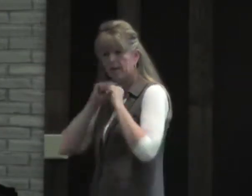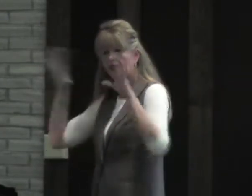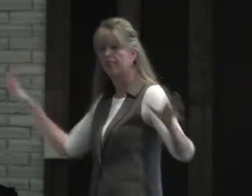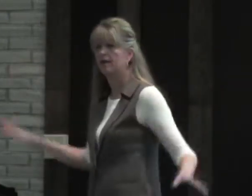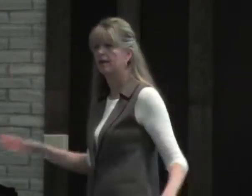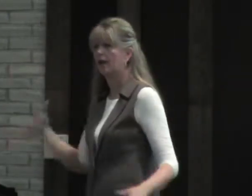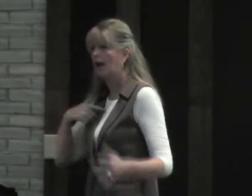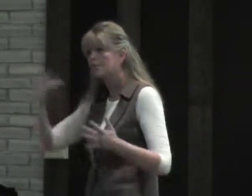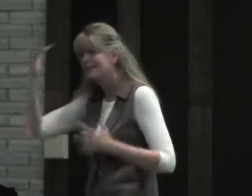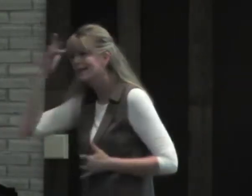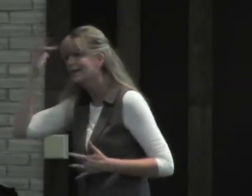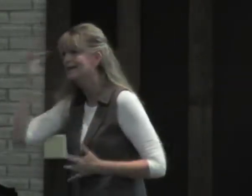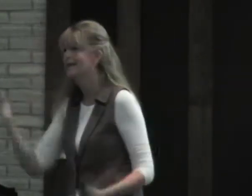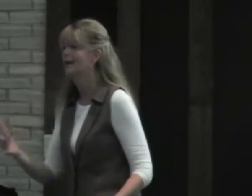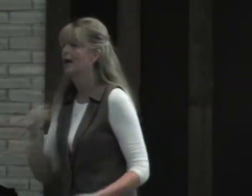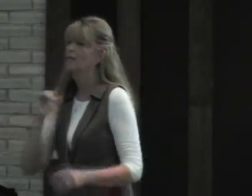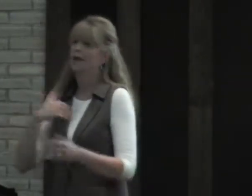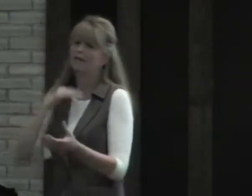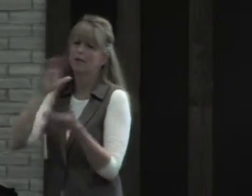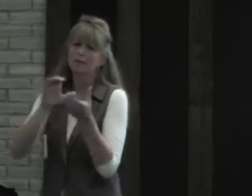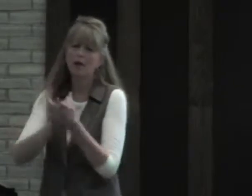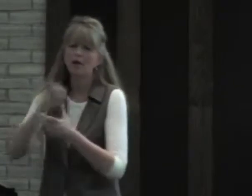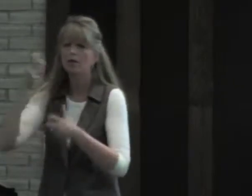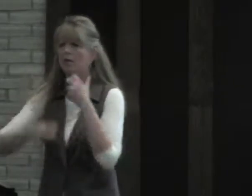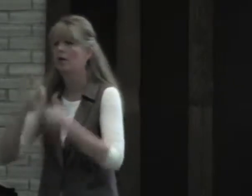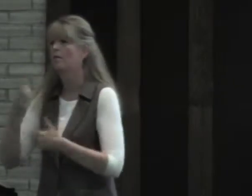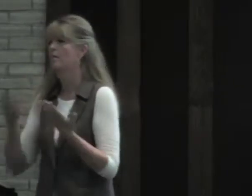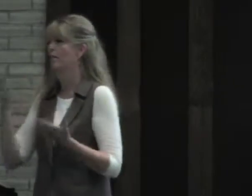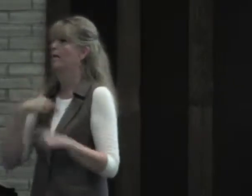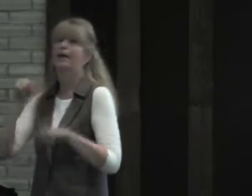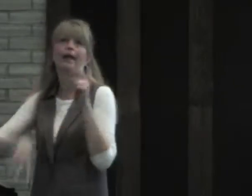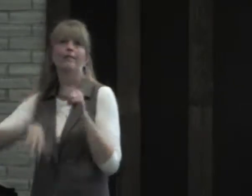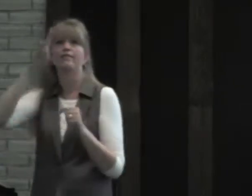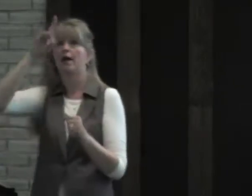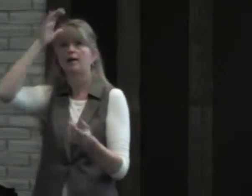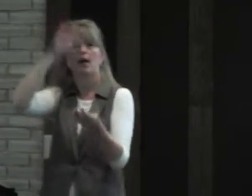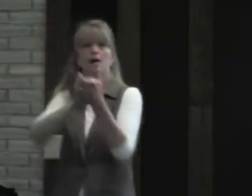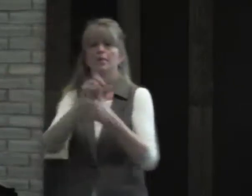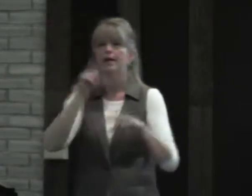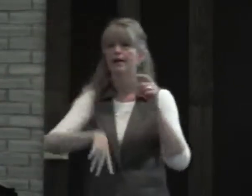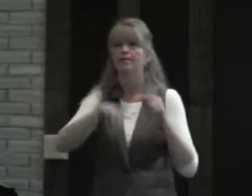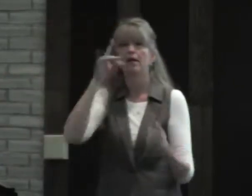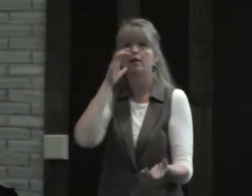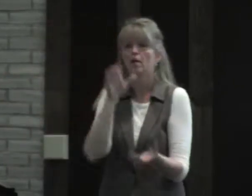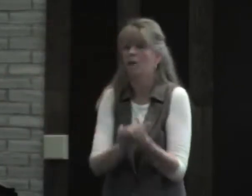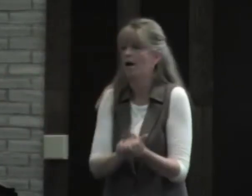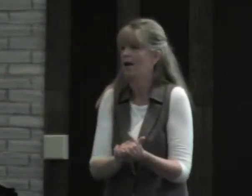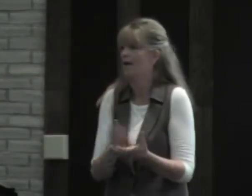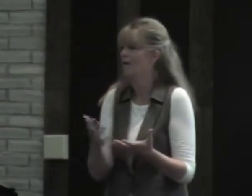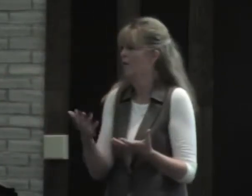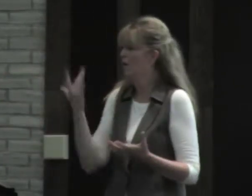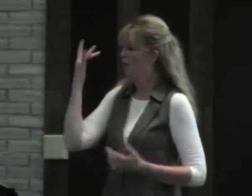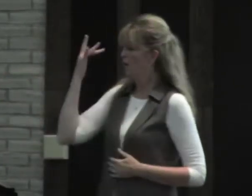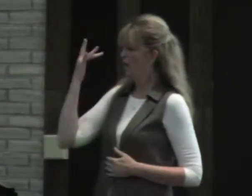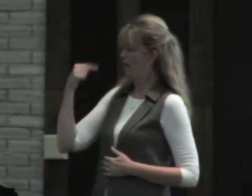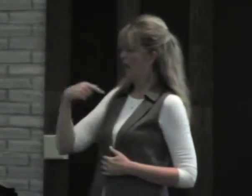but I have nothing. I'm sick. I'm having marriage problems. I can't find, you know, I can't find a spouse.